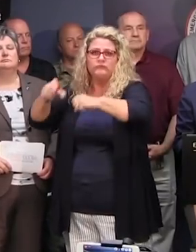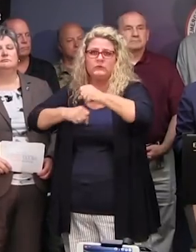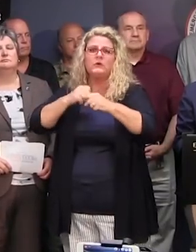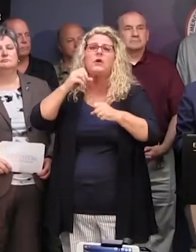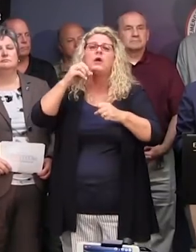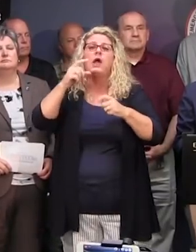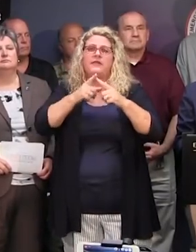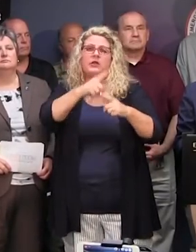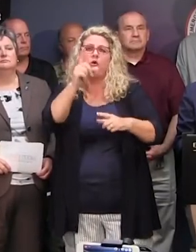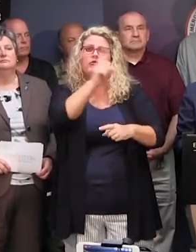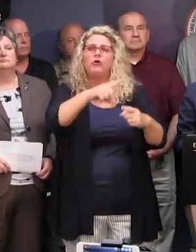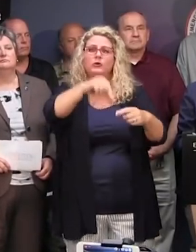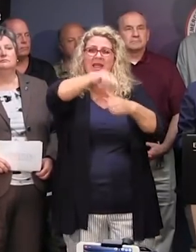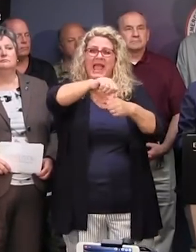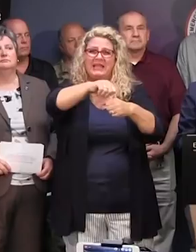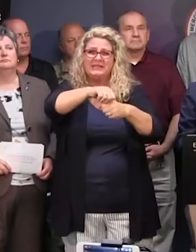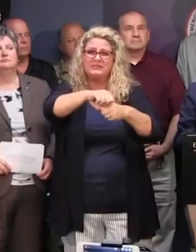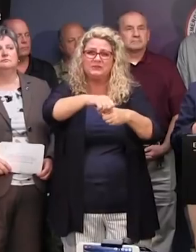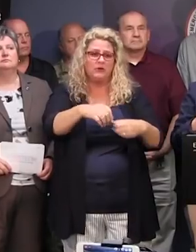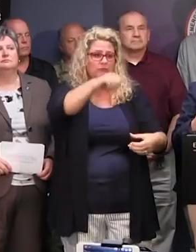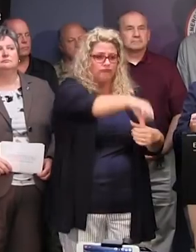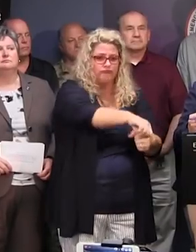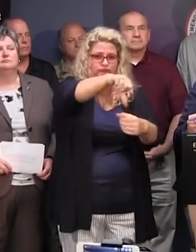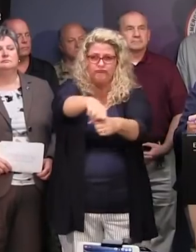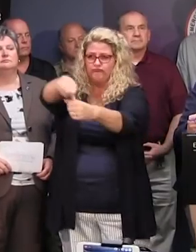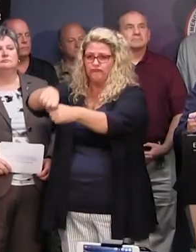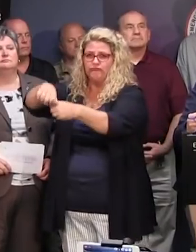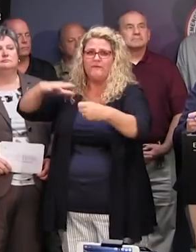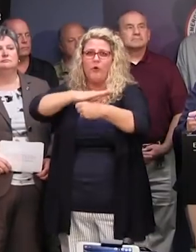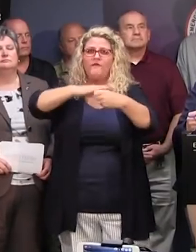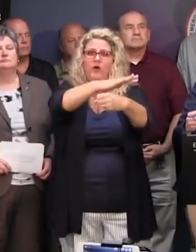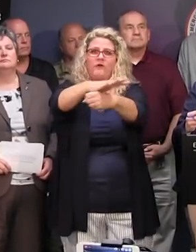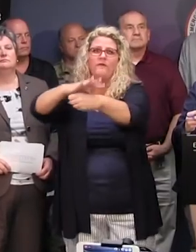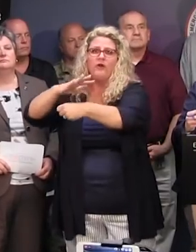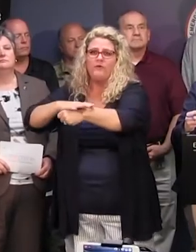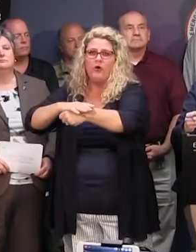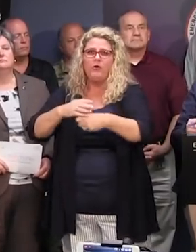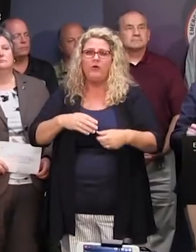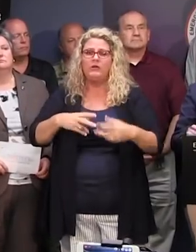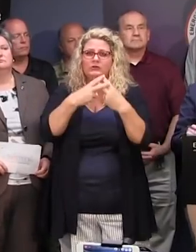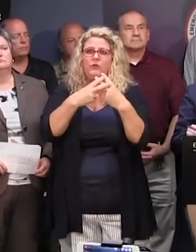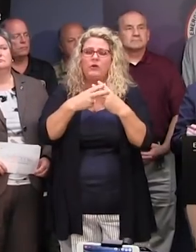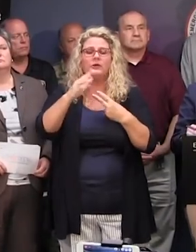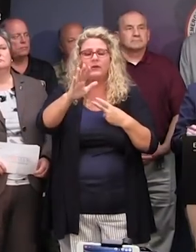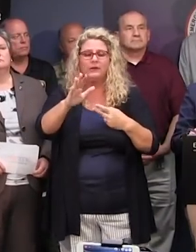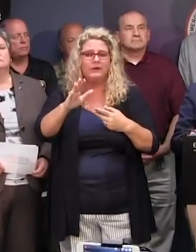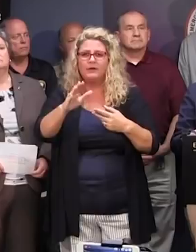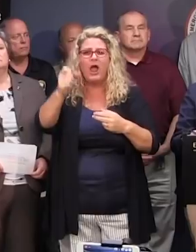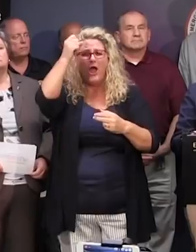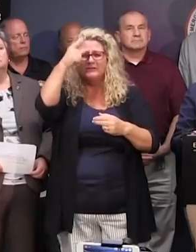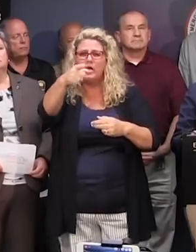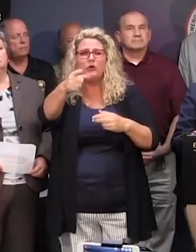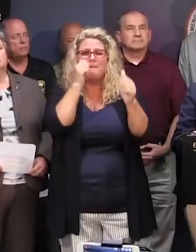station, fill up containers, because as you get down the highway towards Columbia, you will